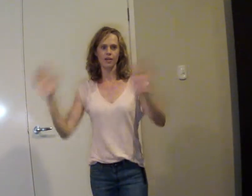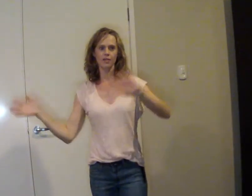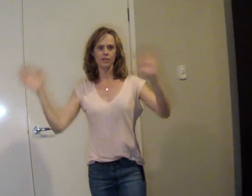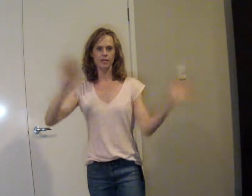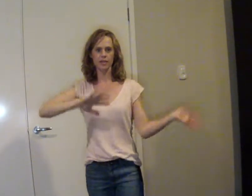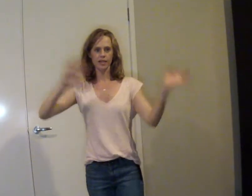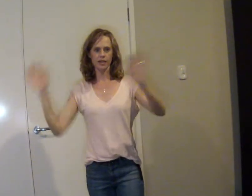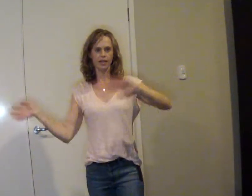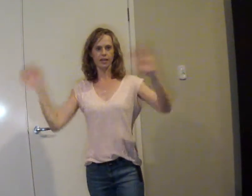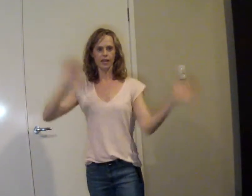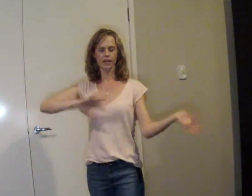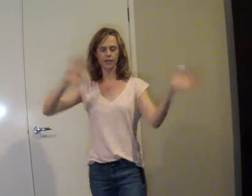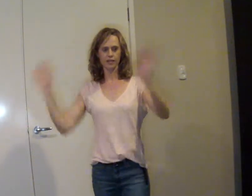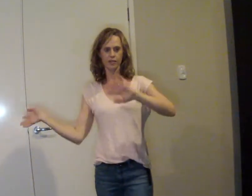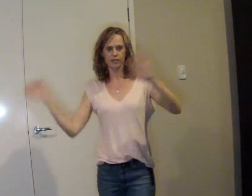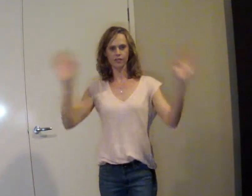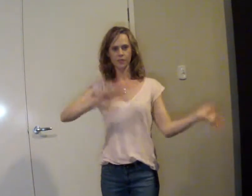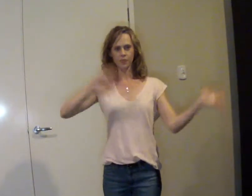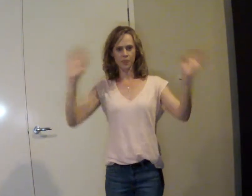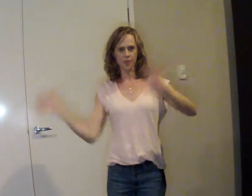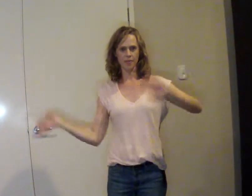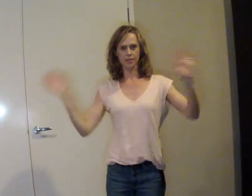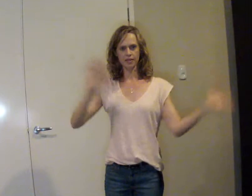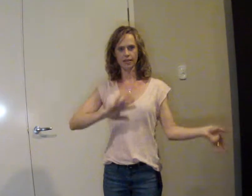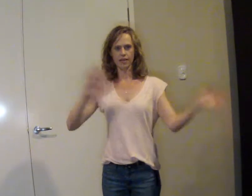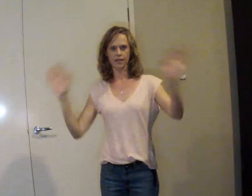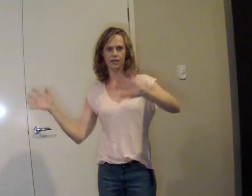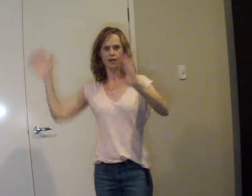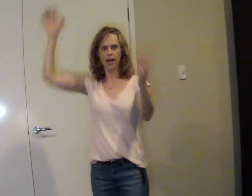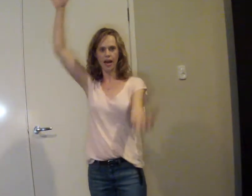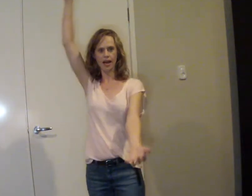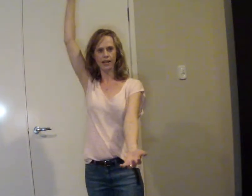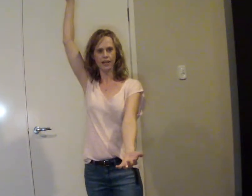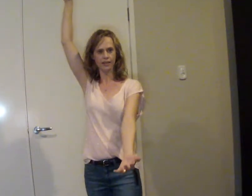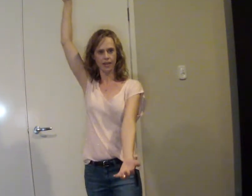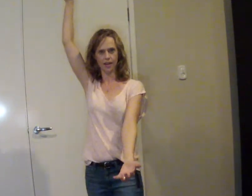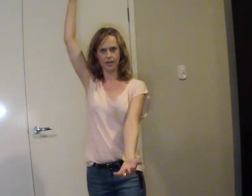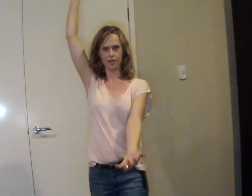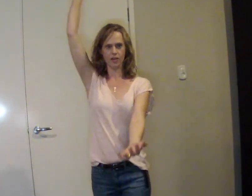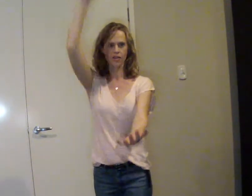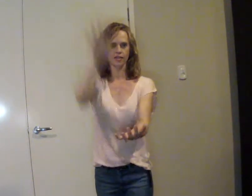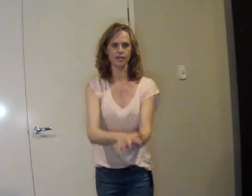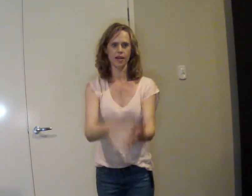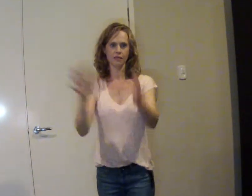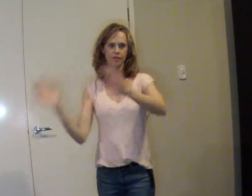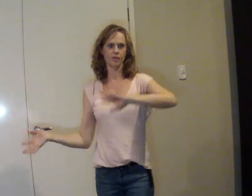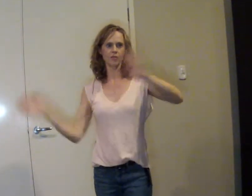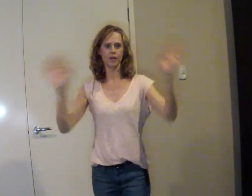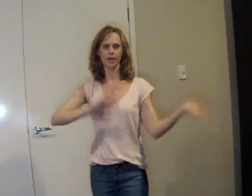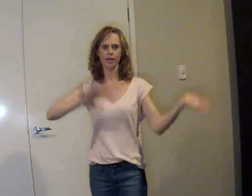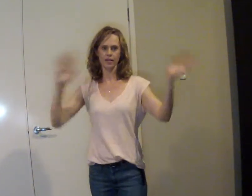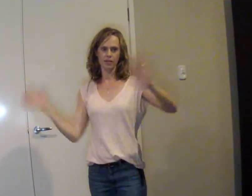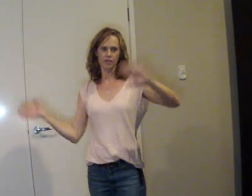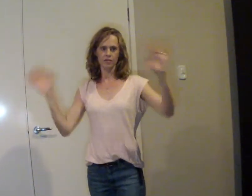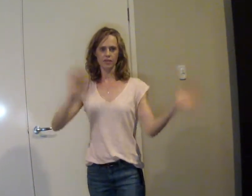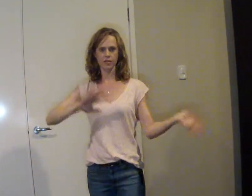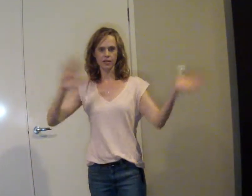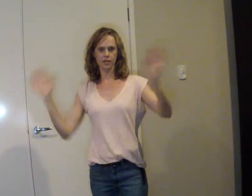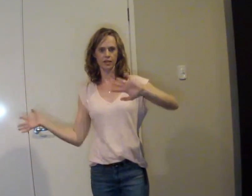we'll see you later Let me see your alligator Next time I'm going to a